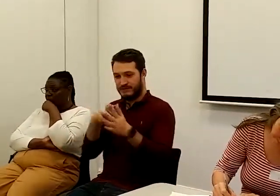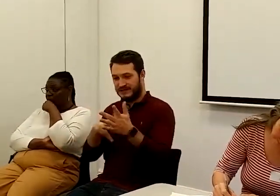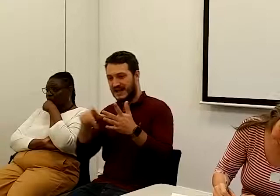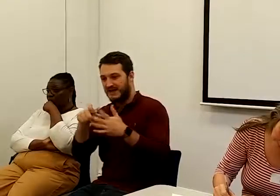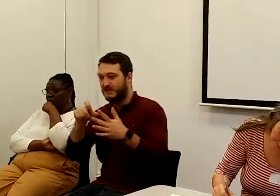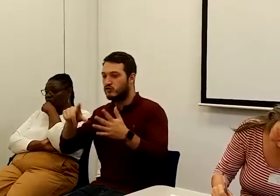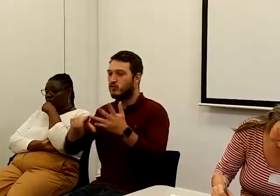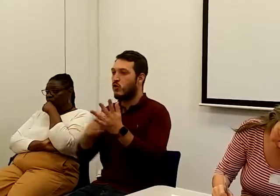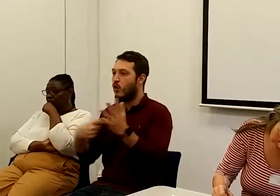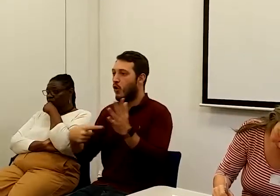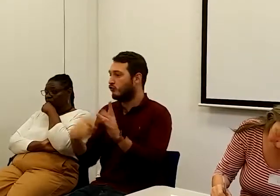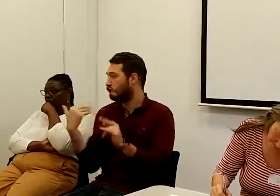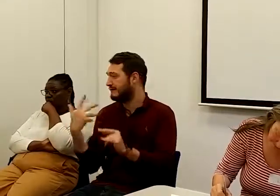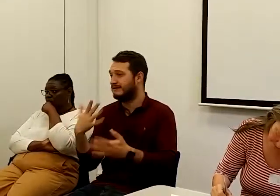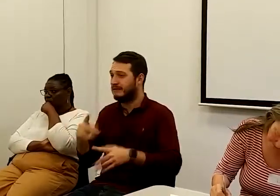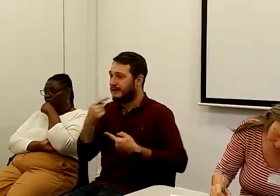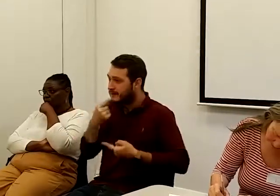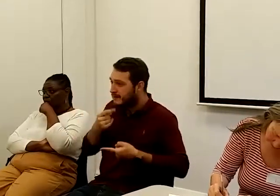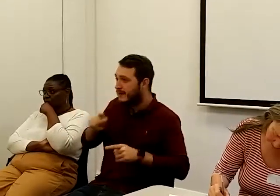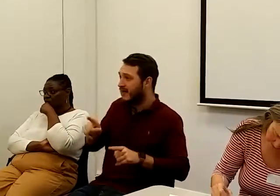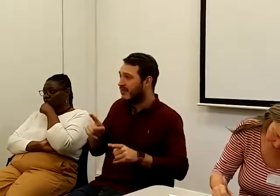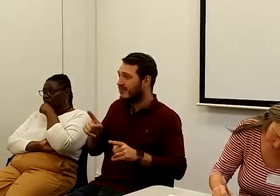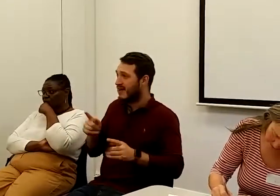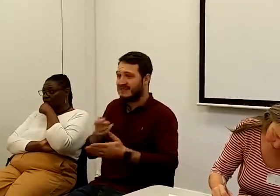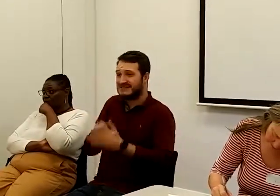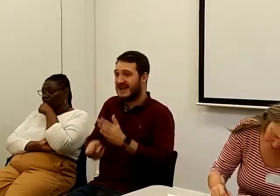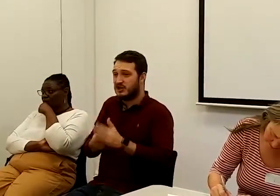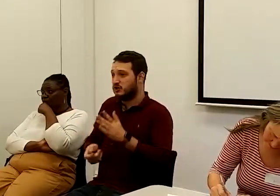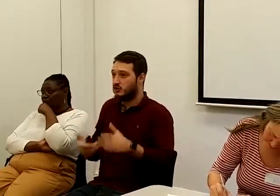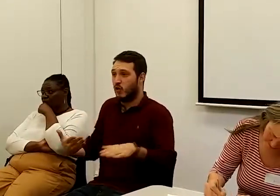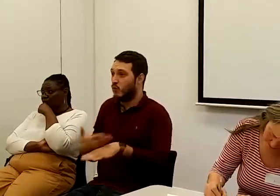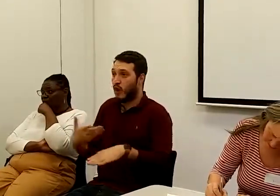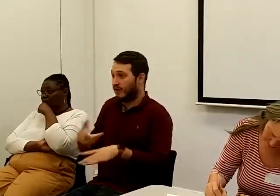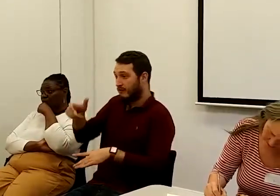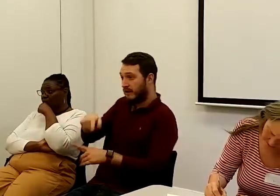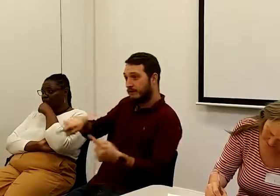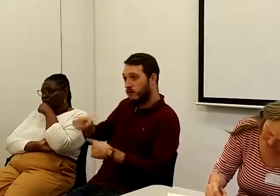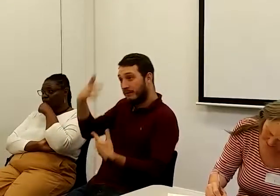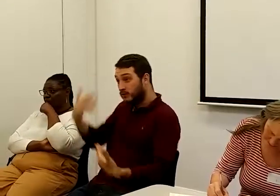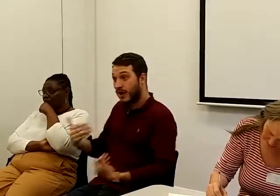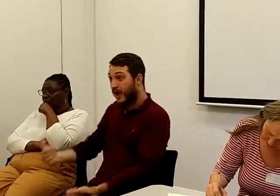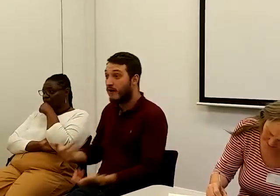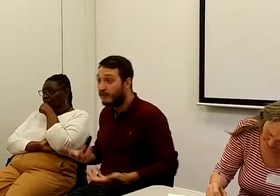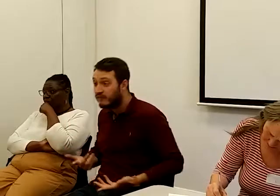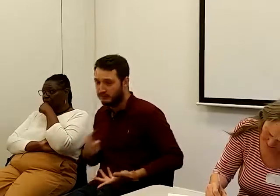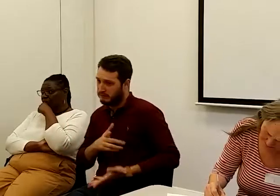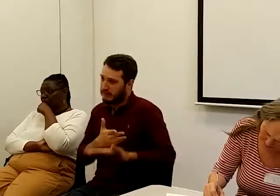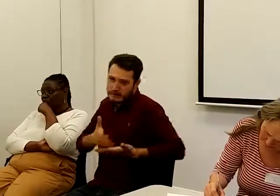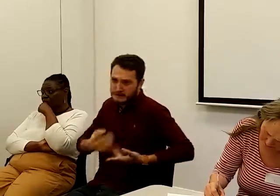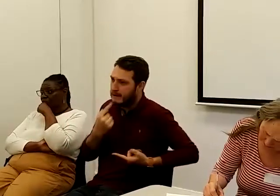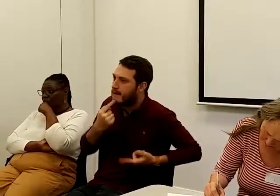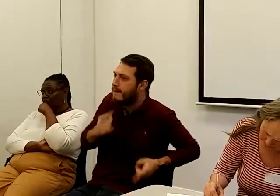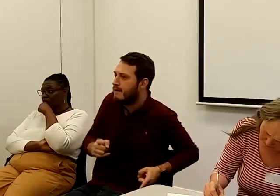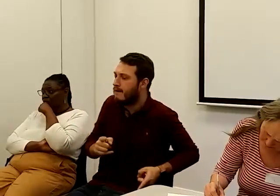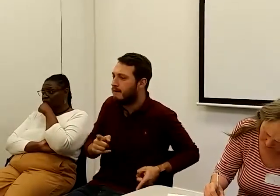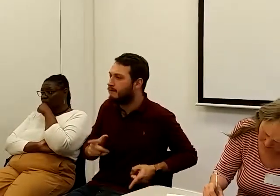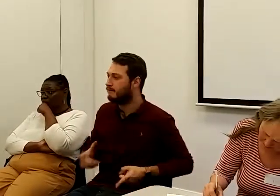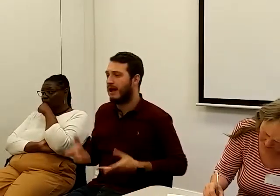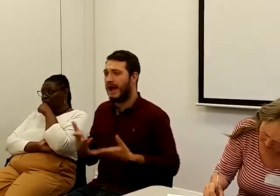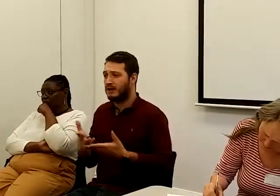said that sanctions are not working for mental health families. That rather than becoming more compliant, we're becoming